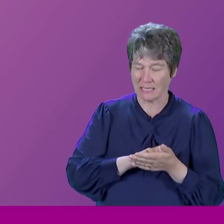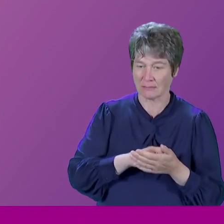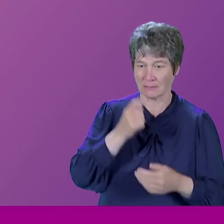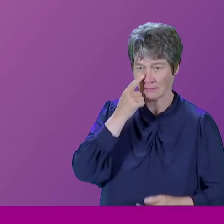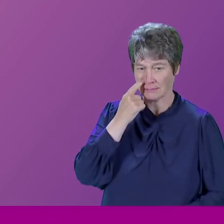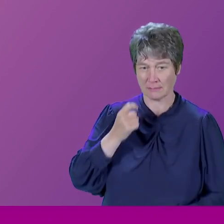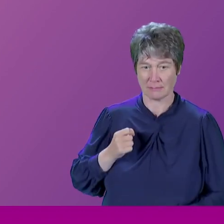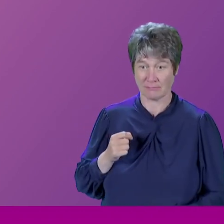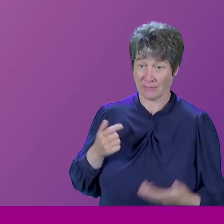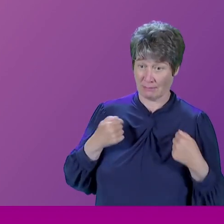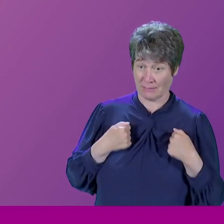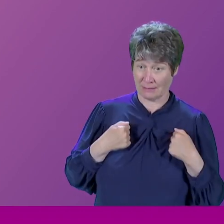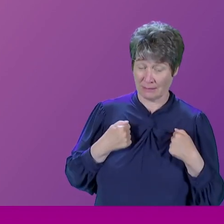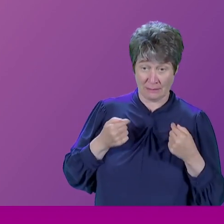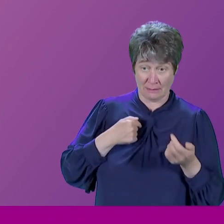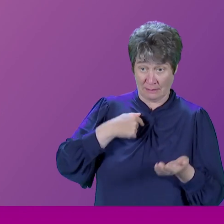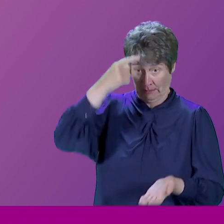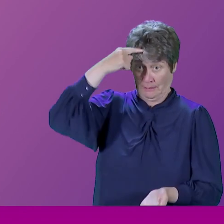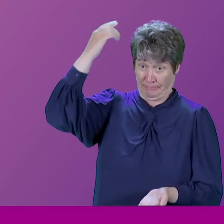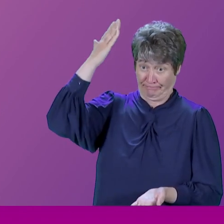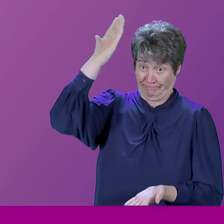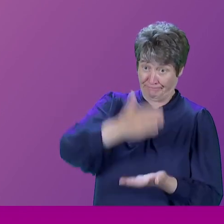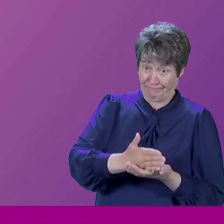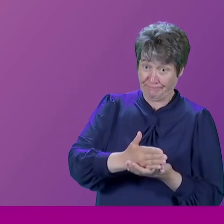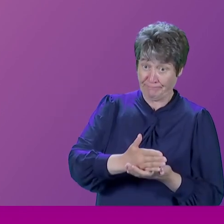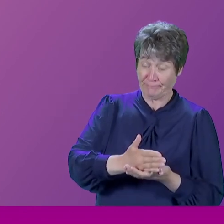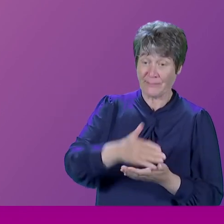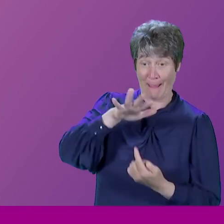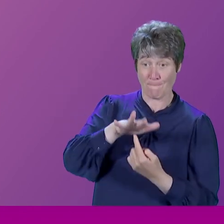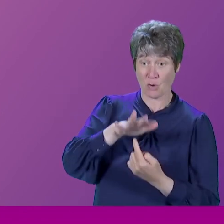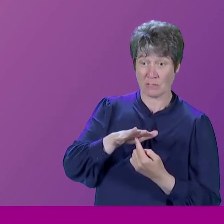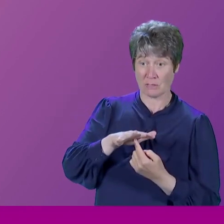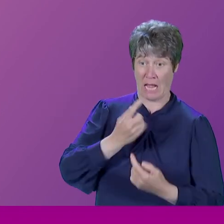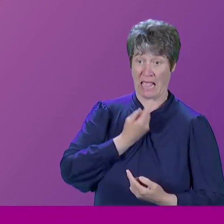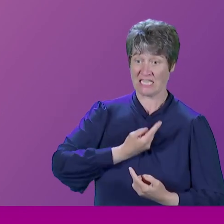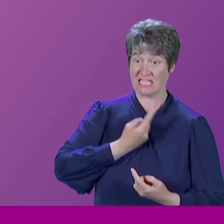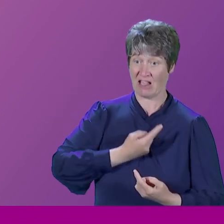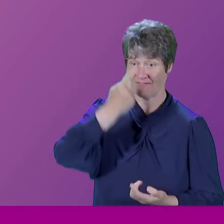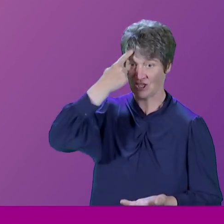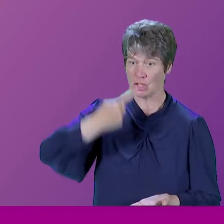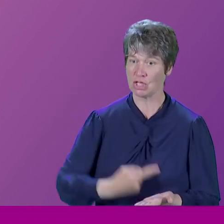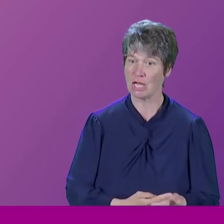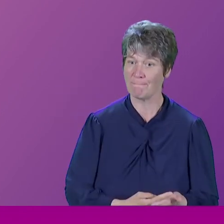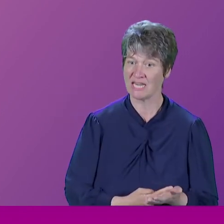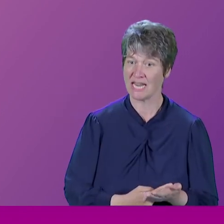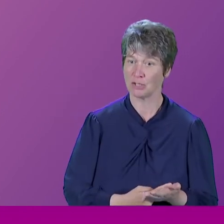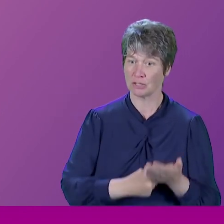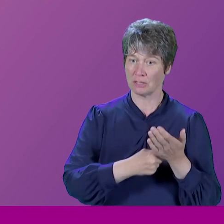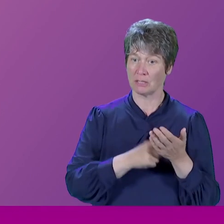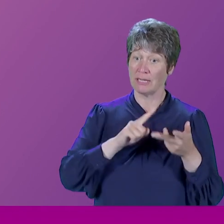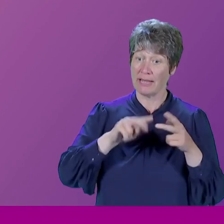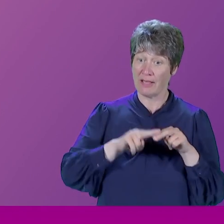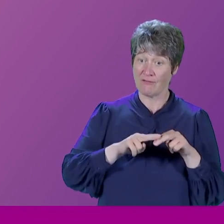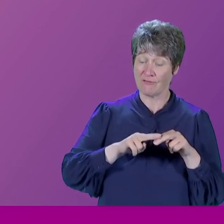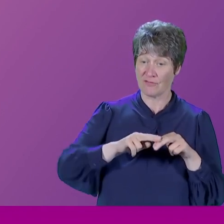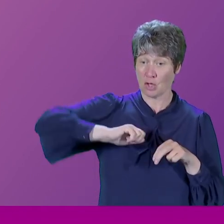Well, I absolutely believe in self-determination. So, you know, if the Scottish people choose to vote